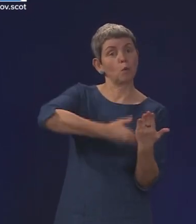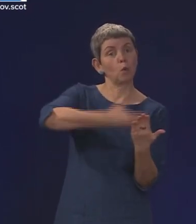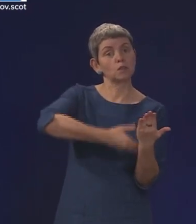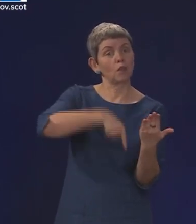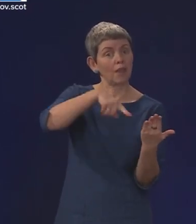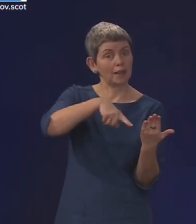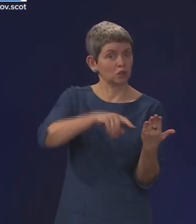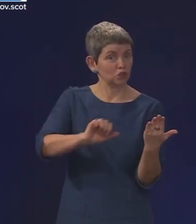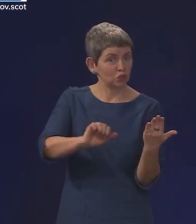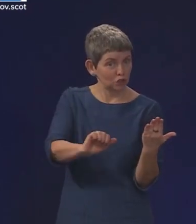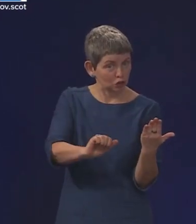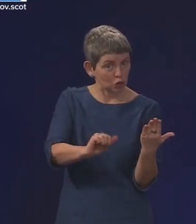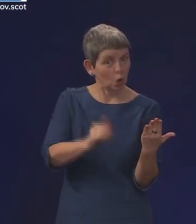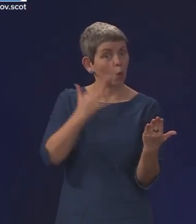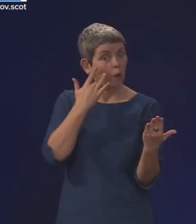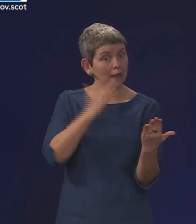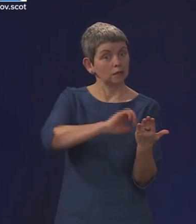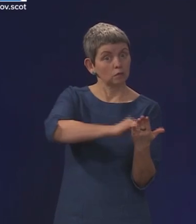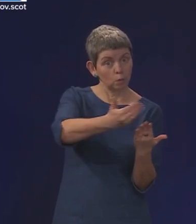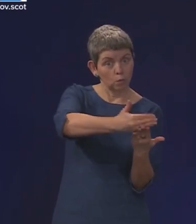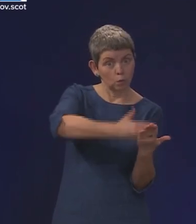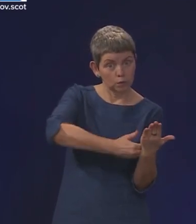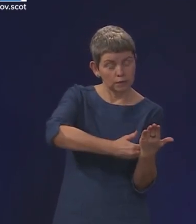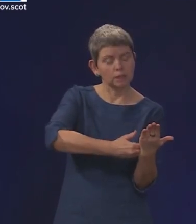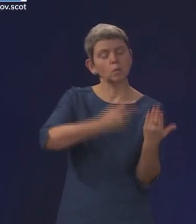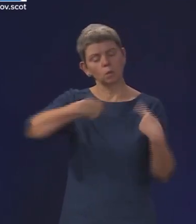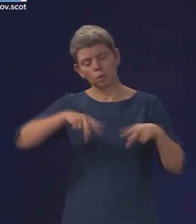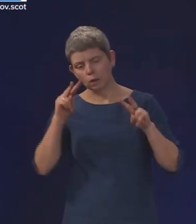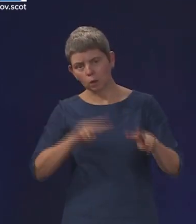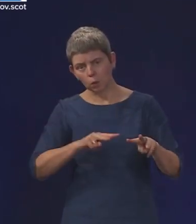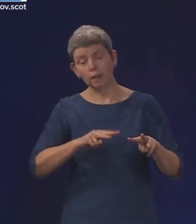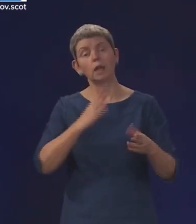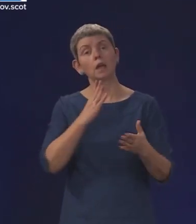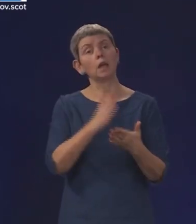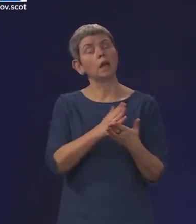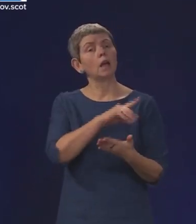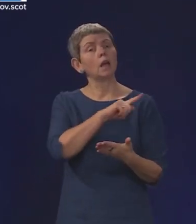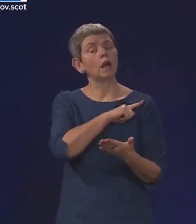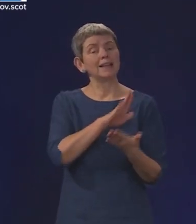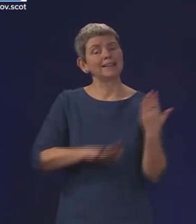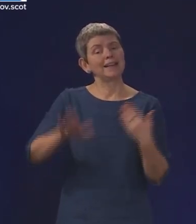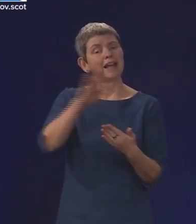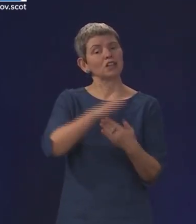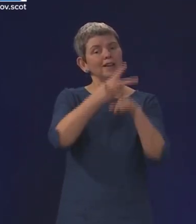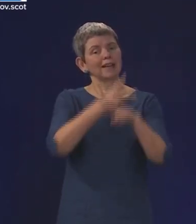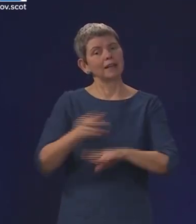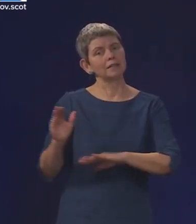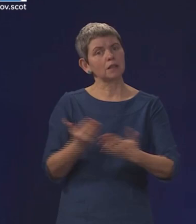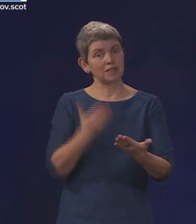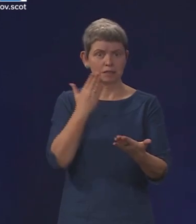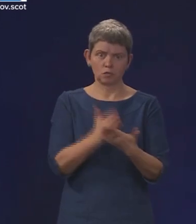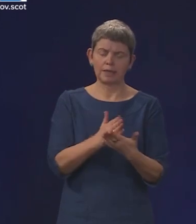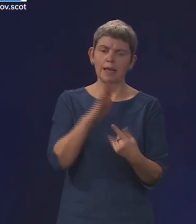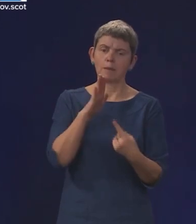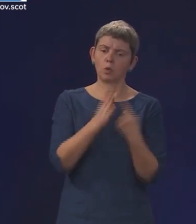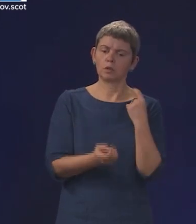that. We'll take stock when we do. The National Care Service is an important reform to make sure that we have consistent